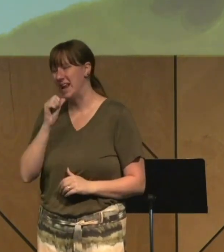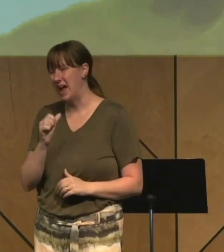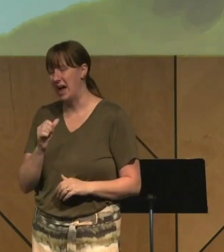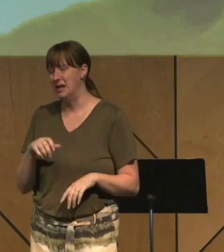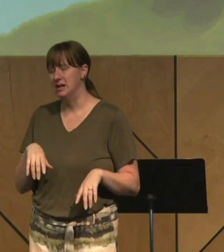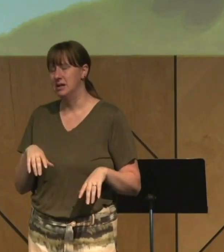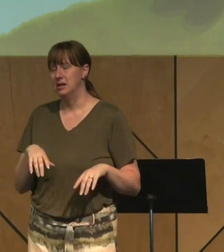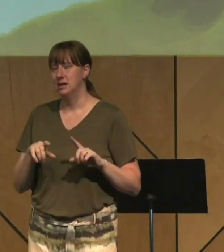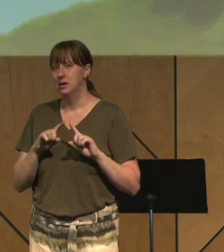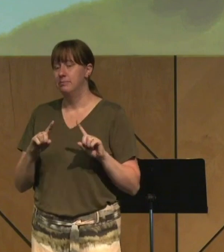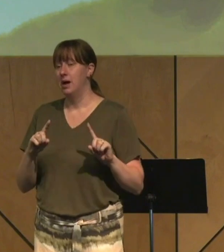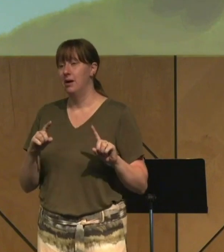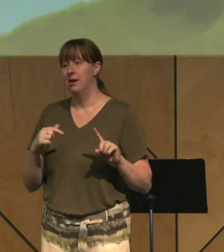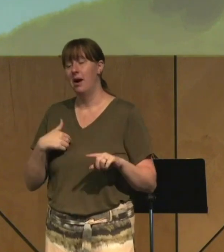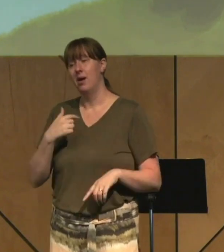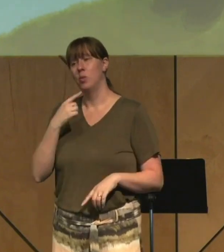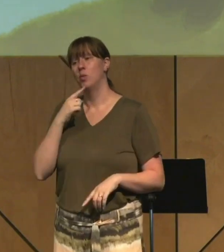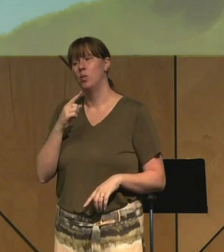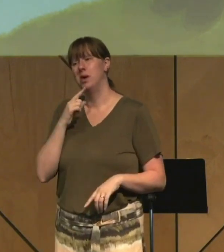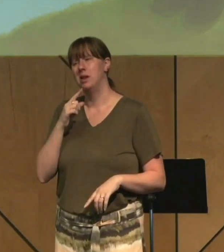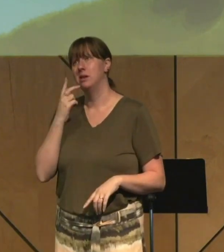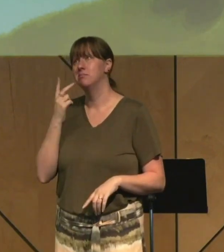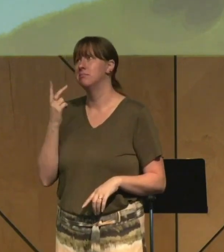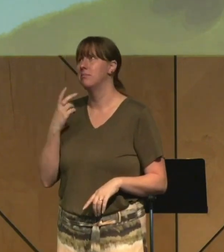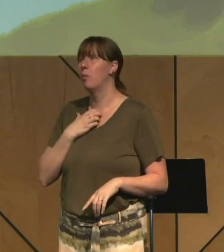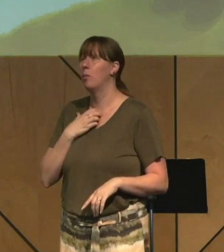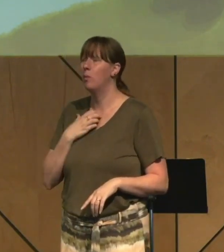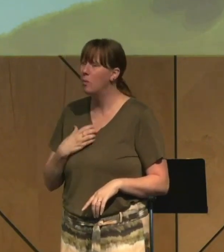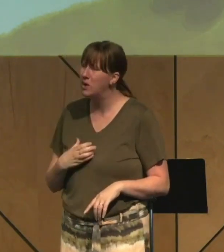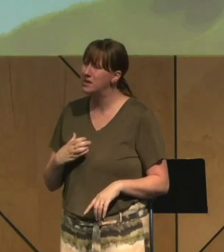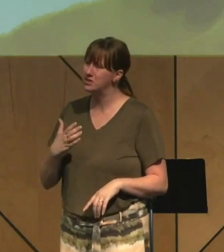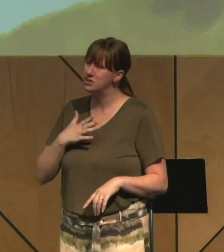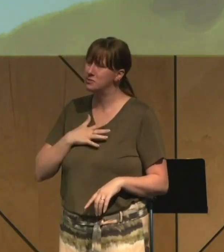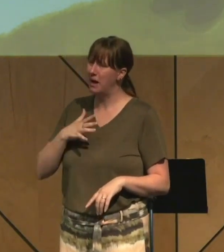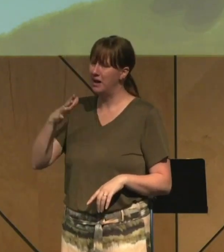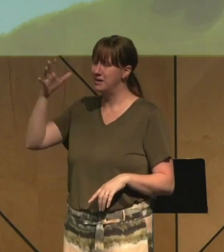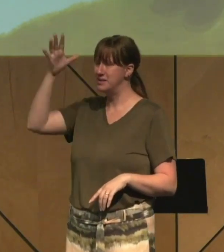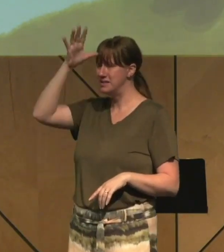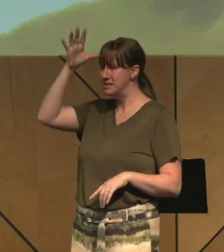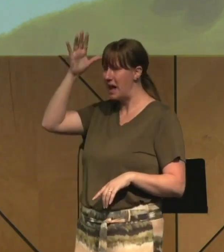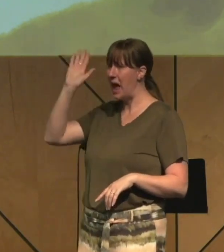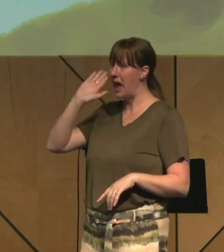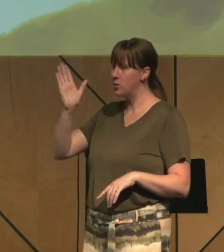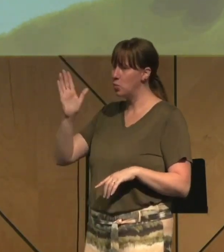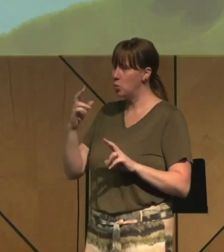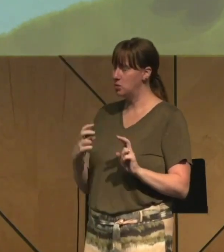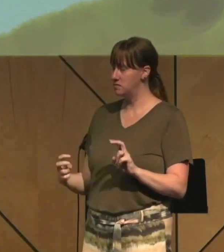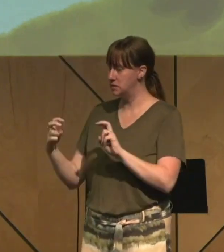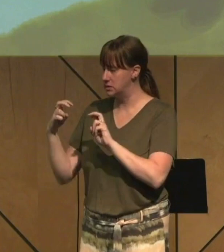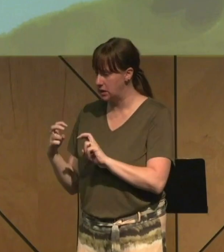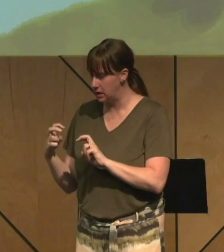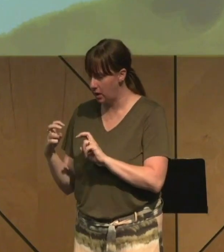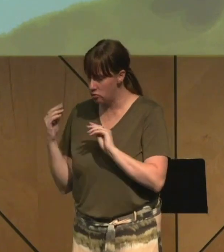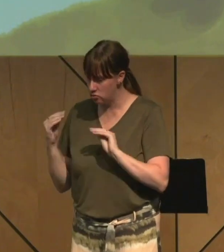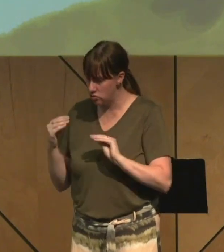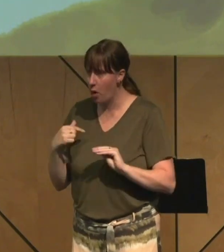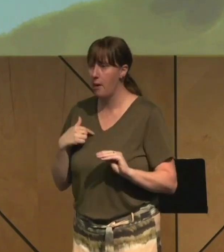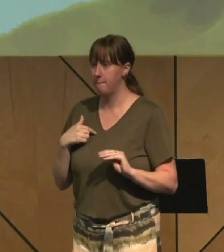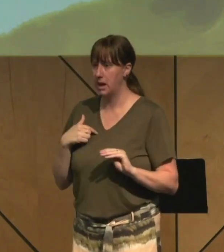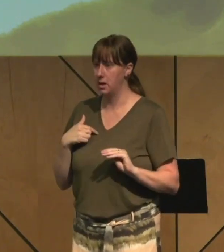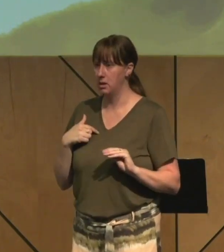wish my dad would have sat down with me and gone through Proverbs 5, 6, and 7